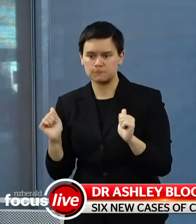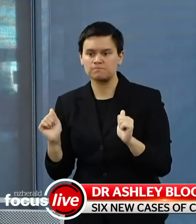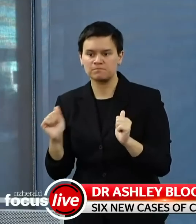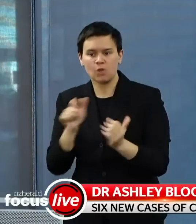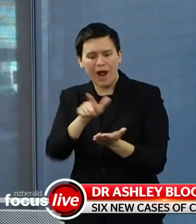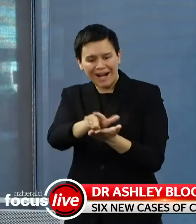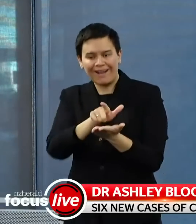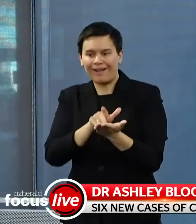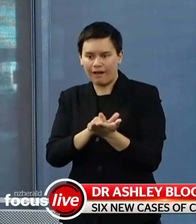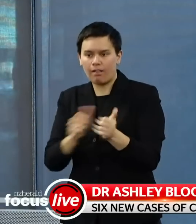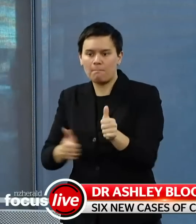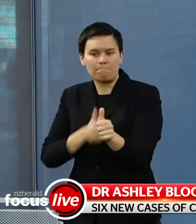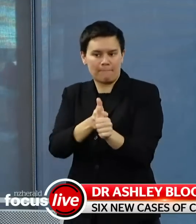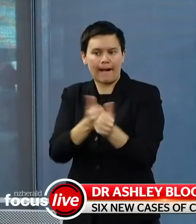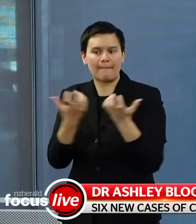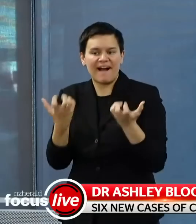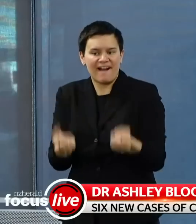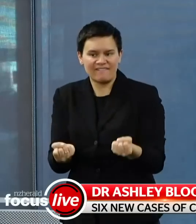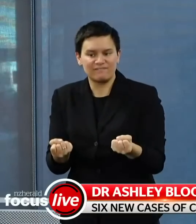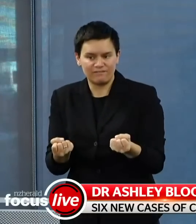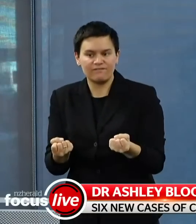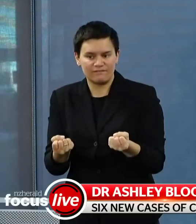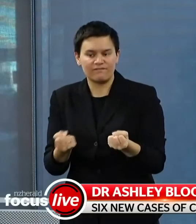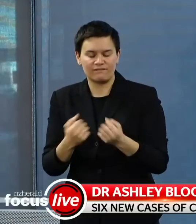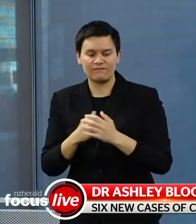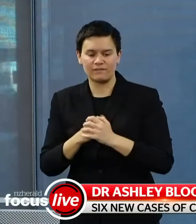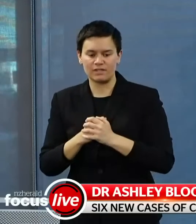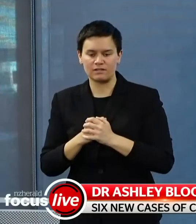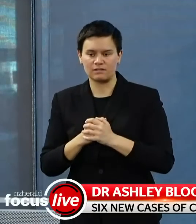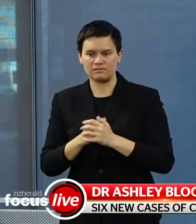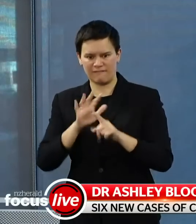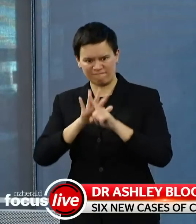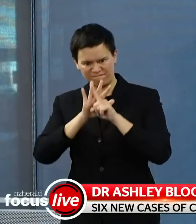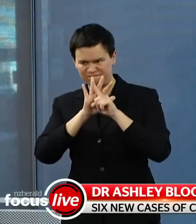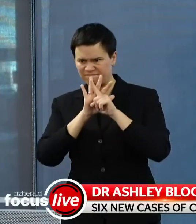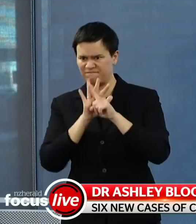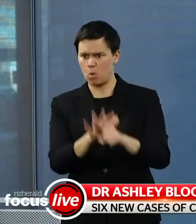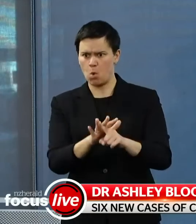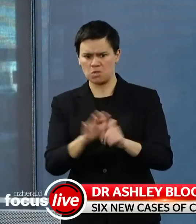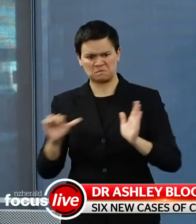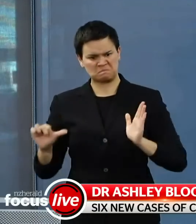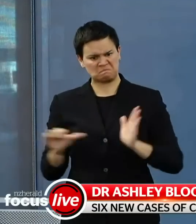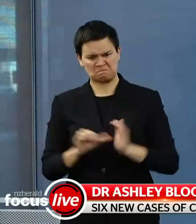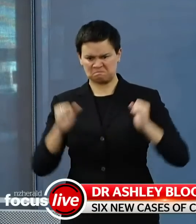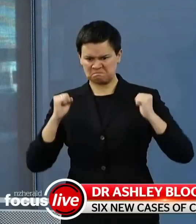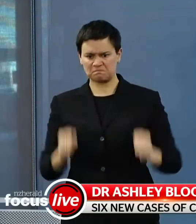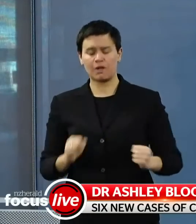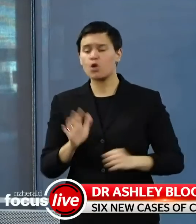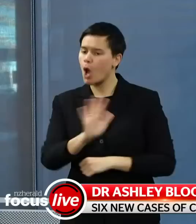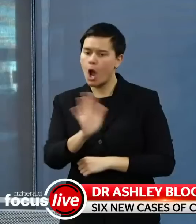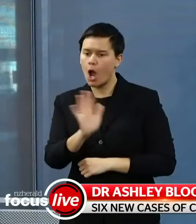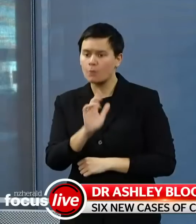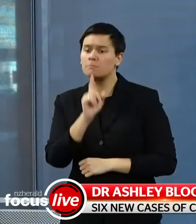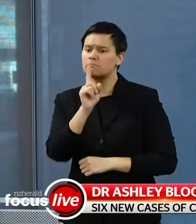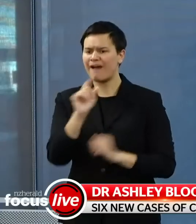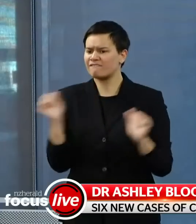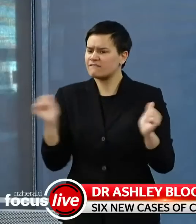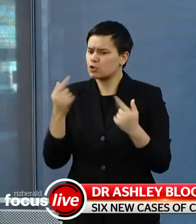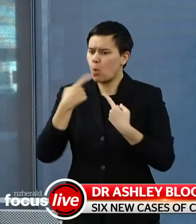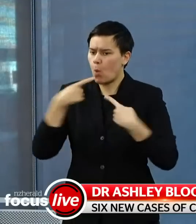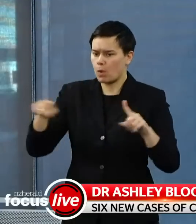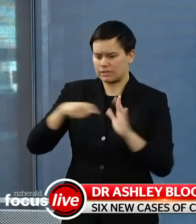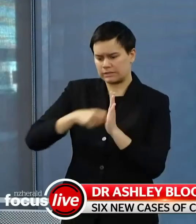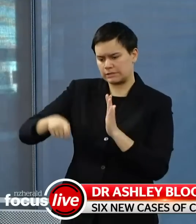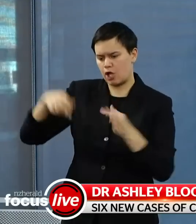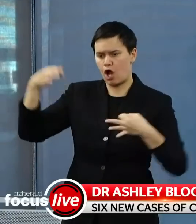is the legal basis that is there. It's not, it's not applied as a sort of a, a, a, strict enforcement requirement. It just provides the